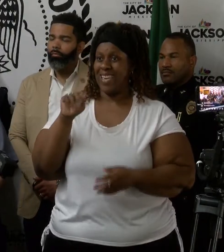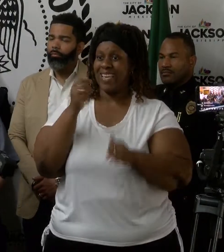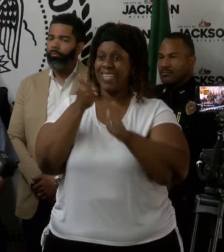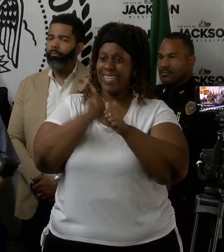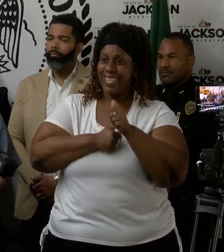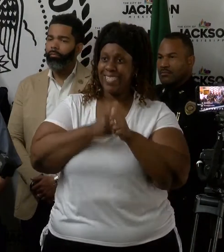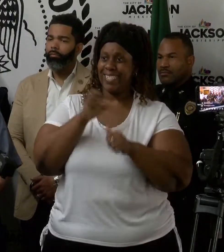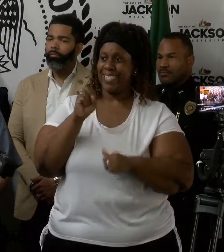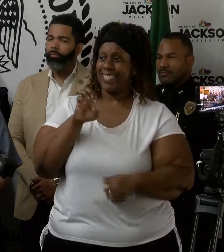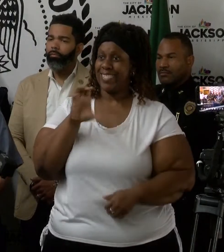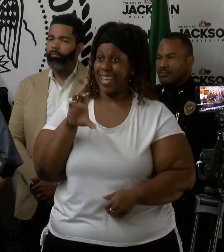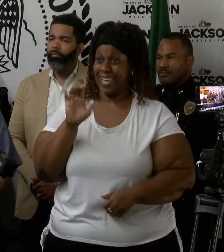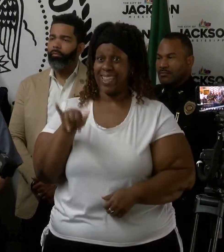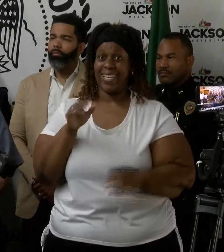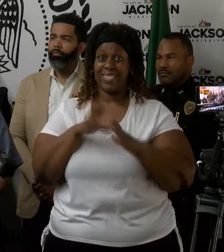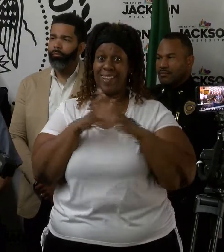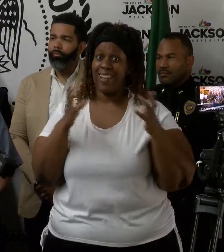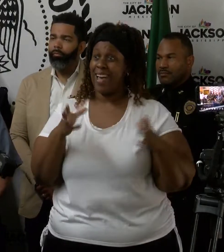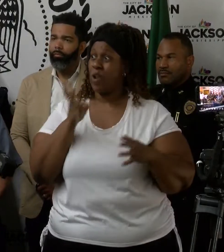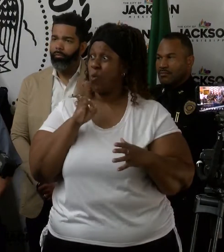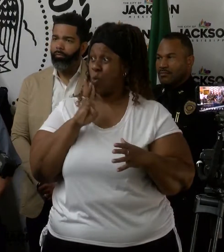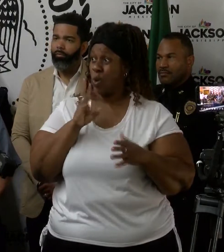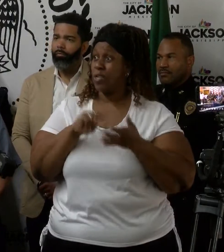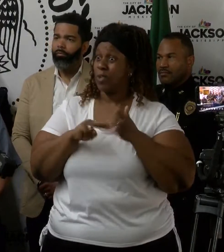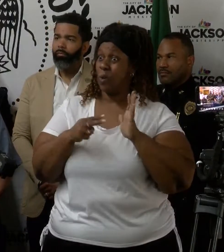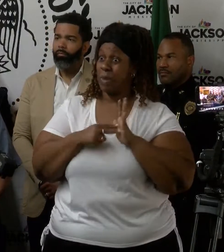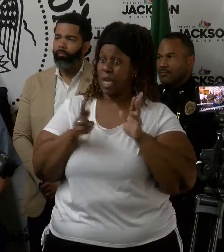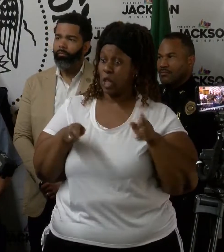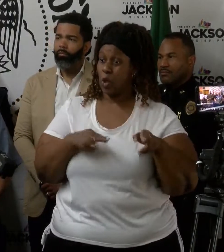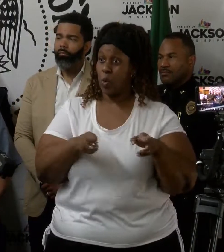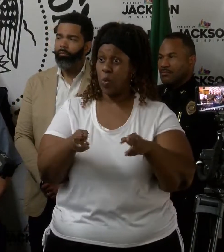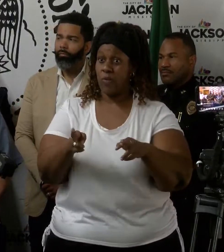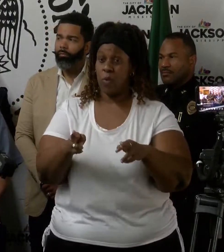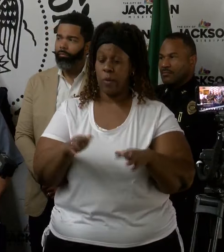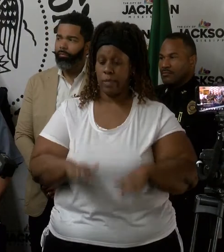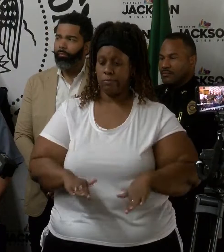That's a lot of water. That would run the river up to 36 feet.